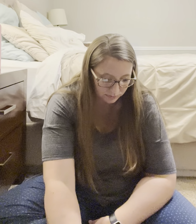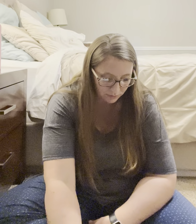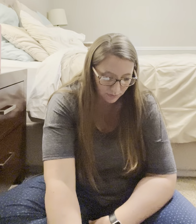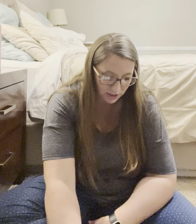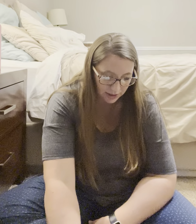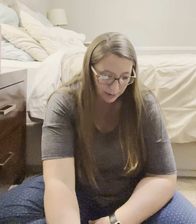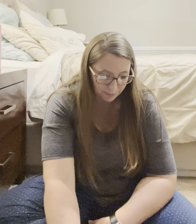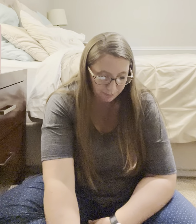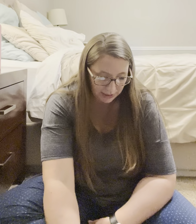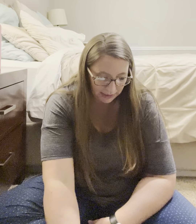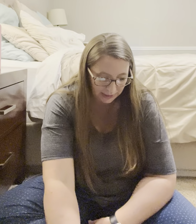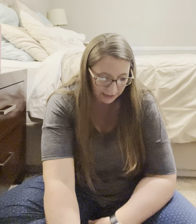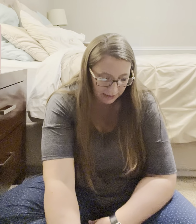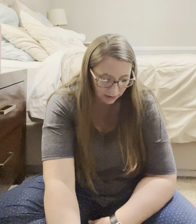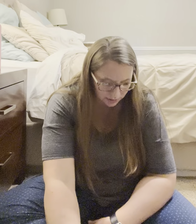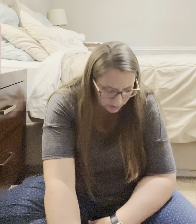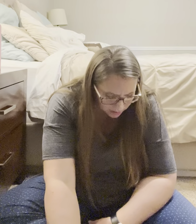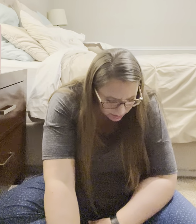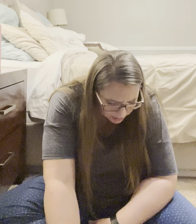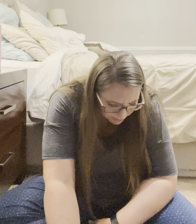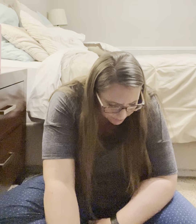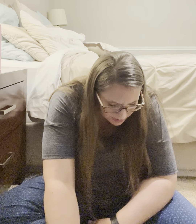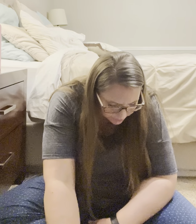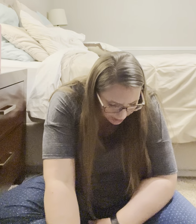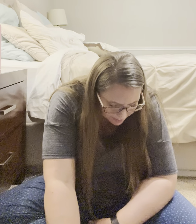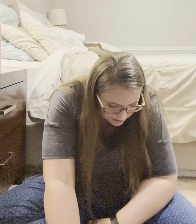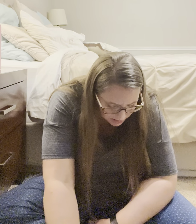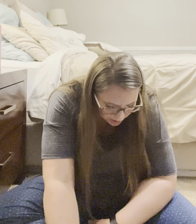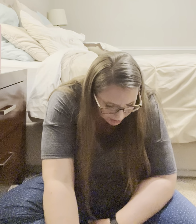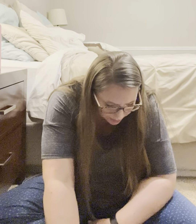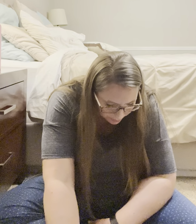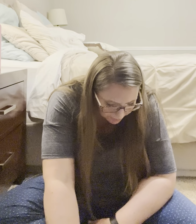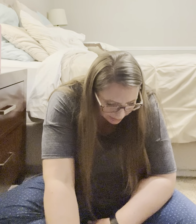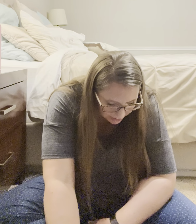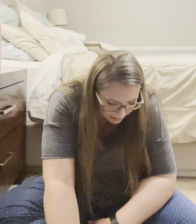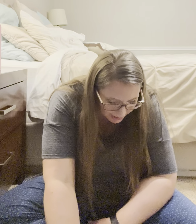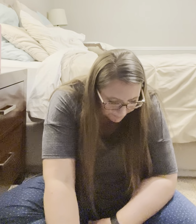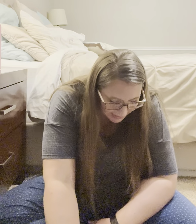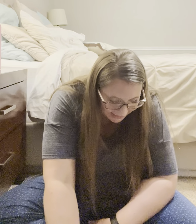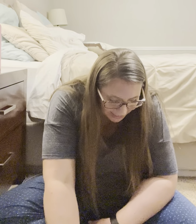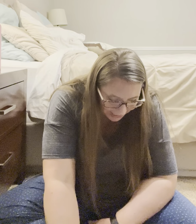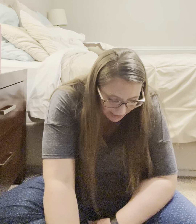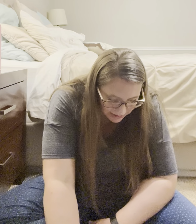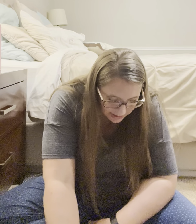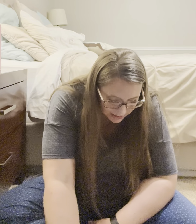Me. Give reason for absence doctor appointment. Me. Can't.